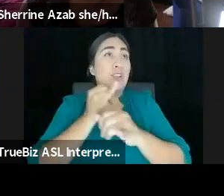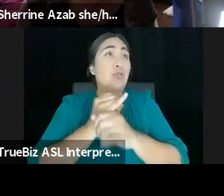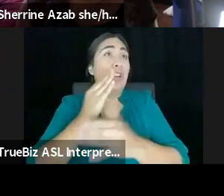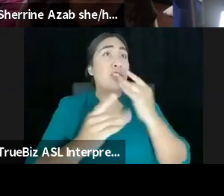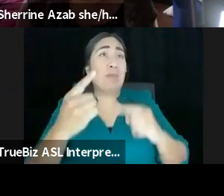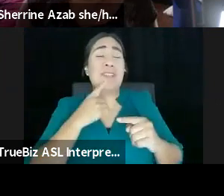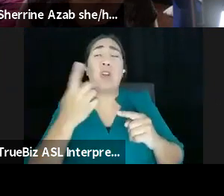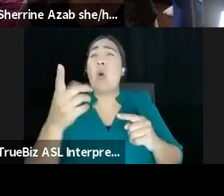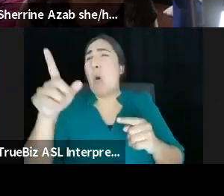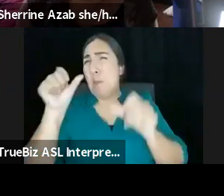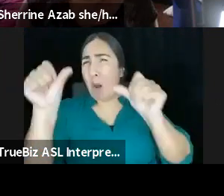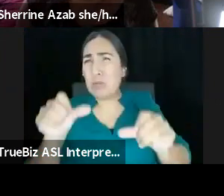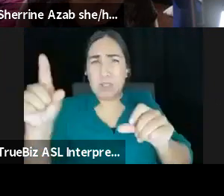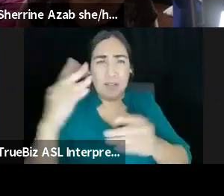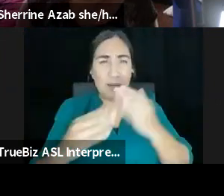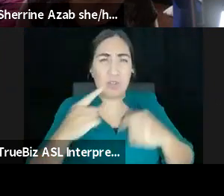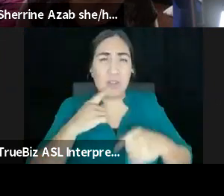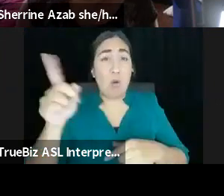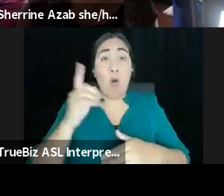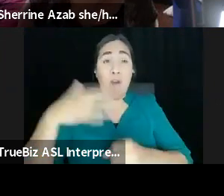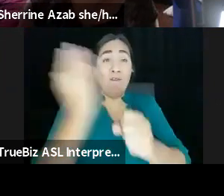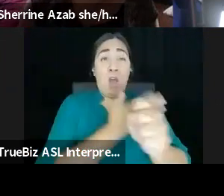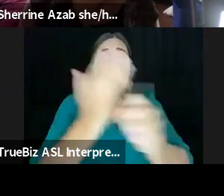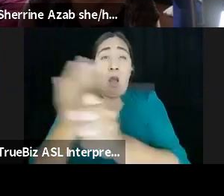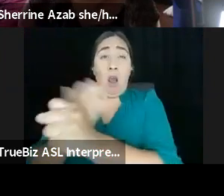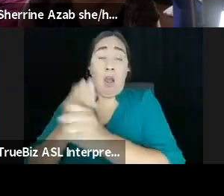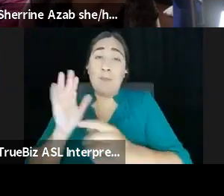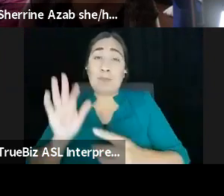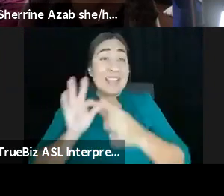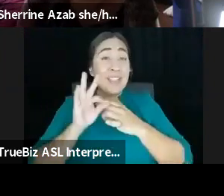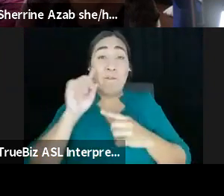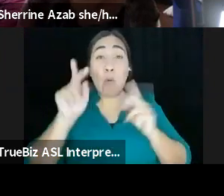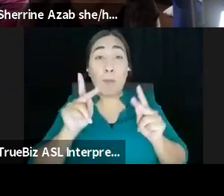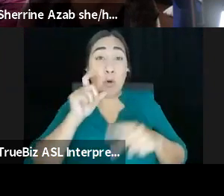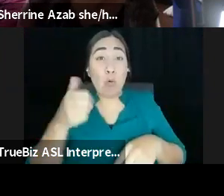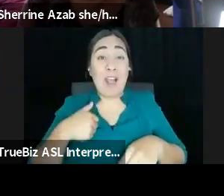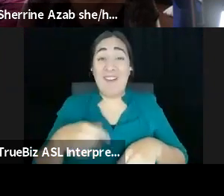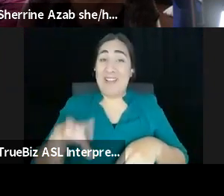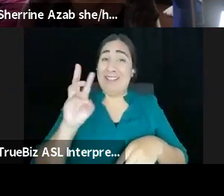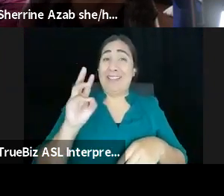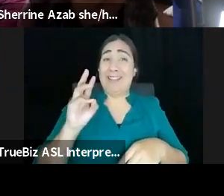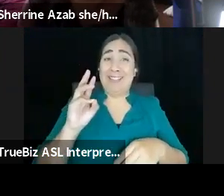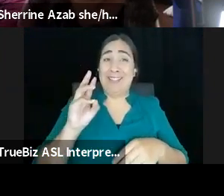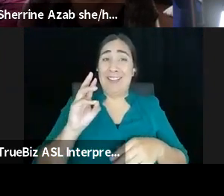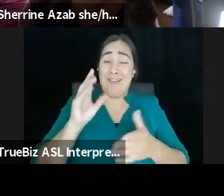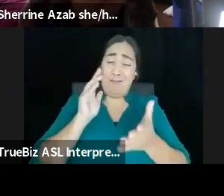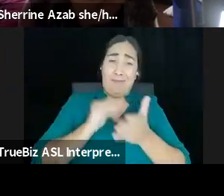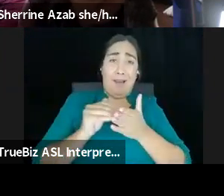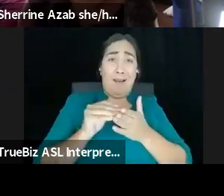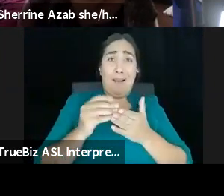except for the people who have six figure salaries working at the executive level. Like these people, maybe they shouldn't be making six figure salaries. Maybe